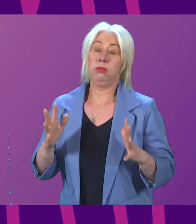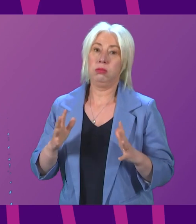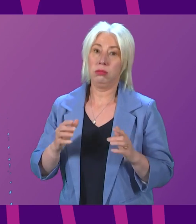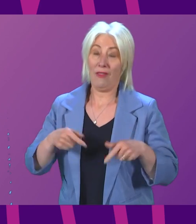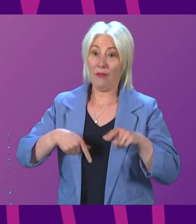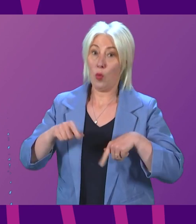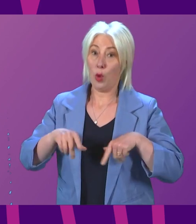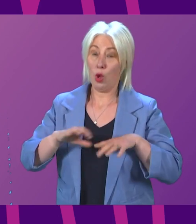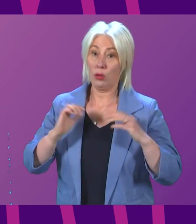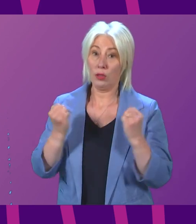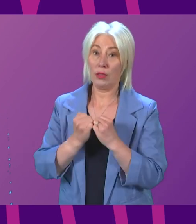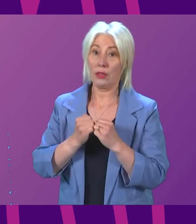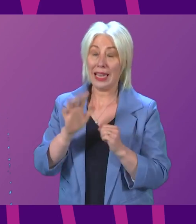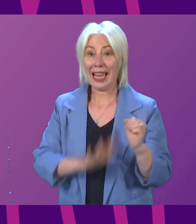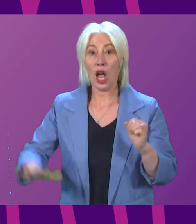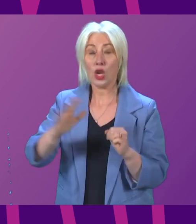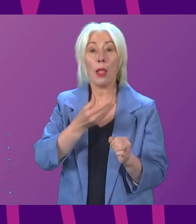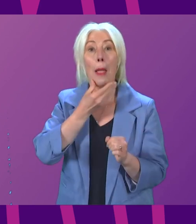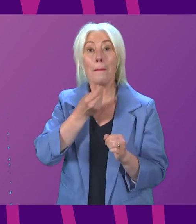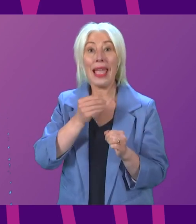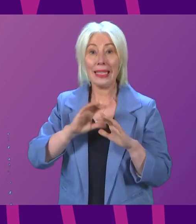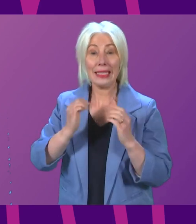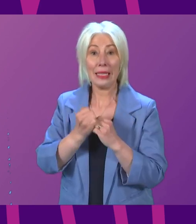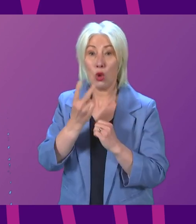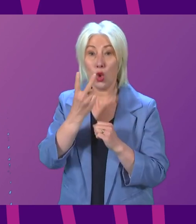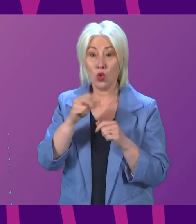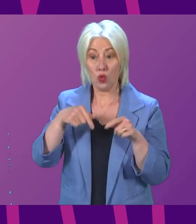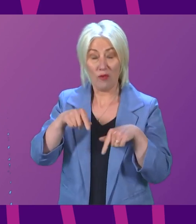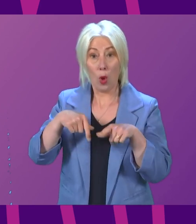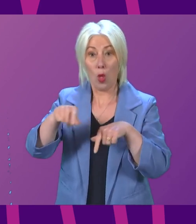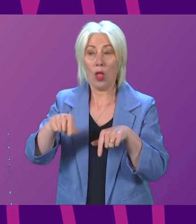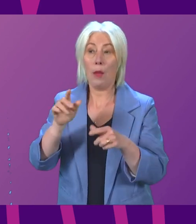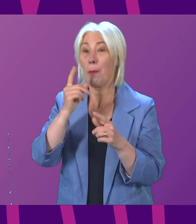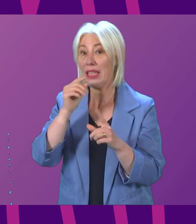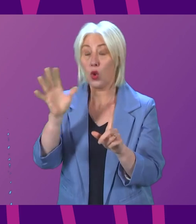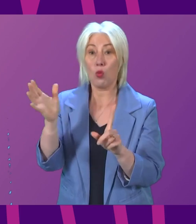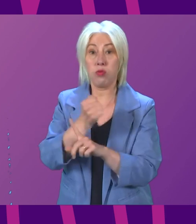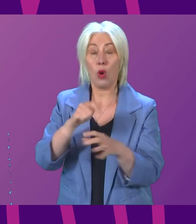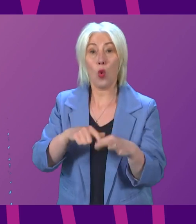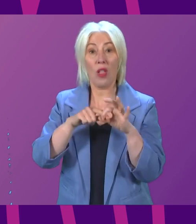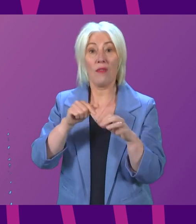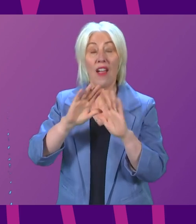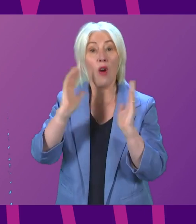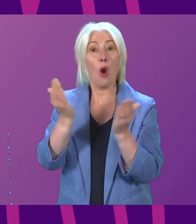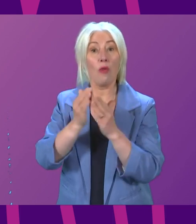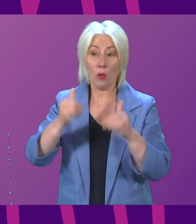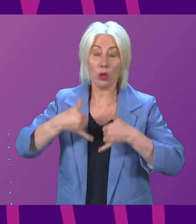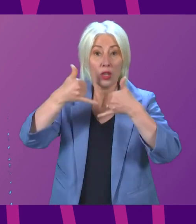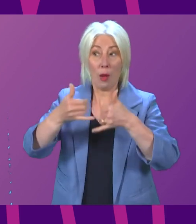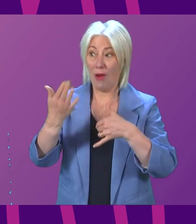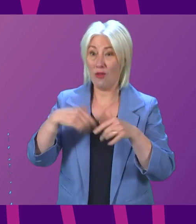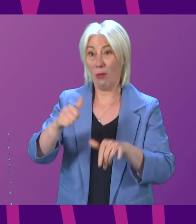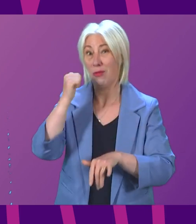as the Scottish National Men's team are now just two matches away from potentially qualifying for the World Cup for the first time since 1998.